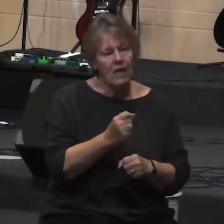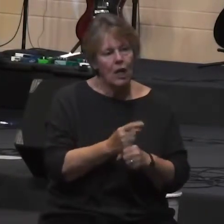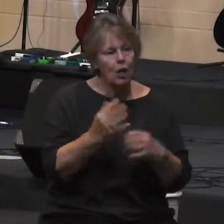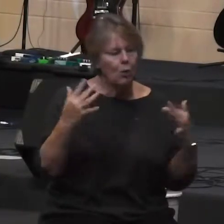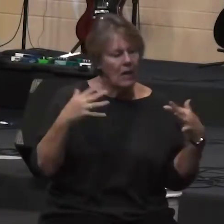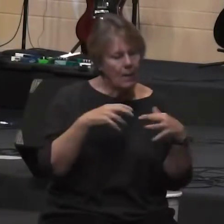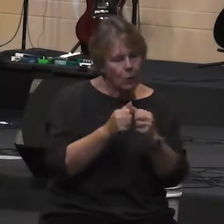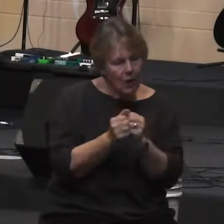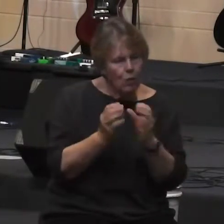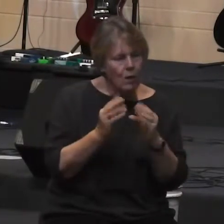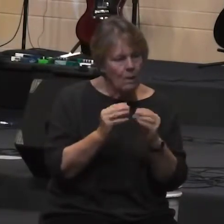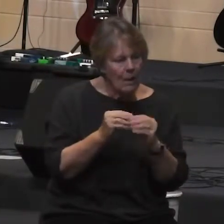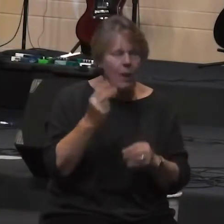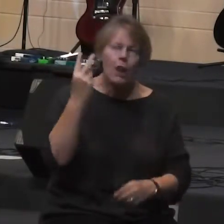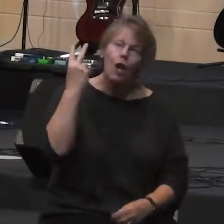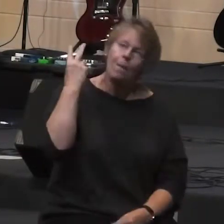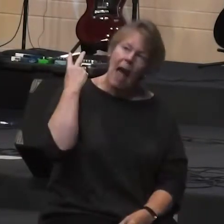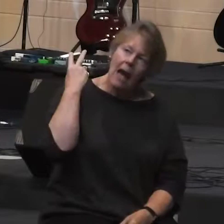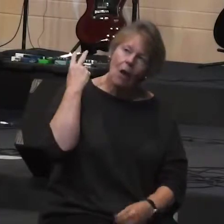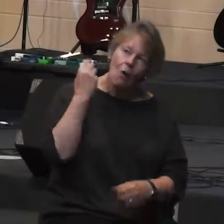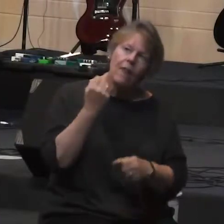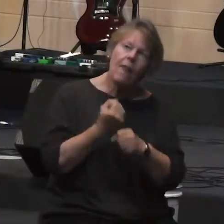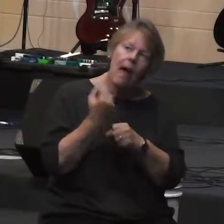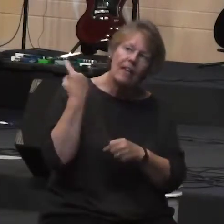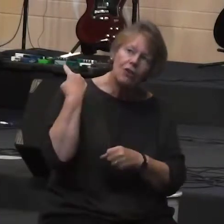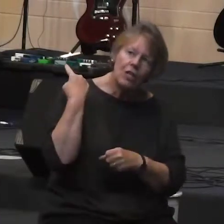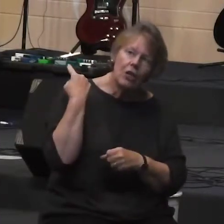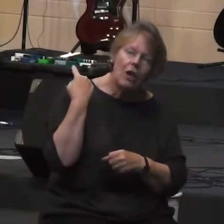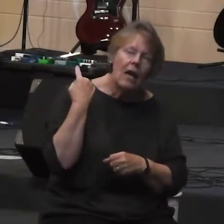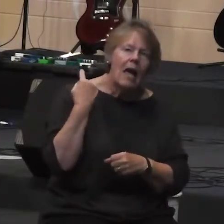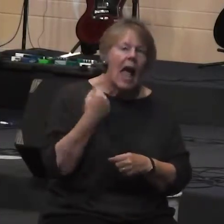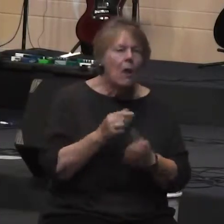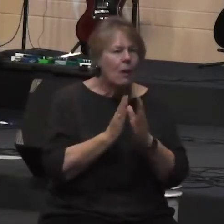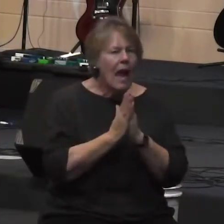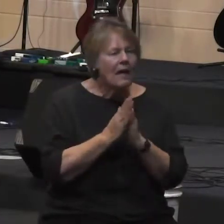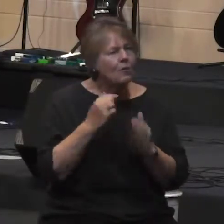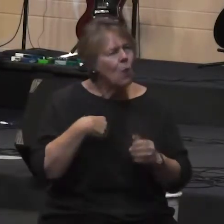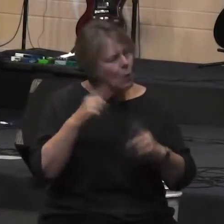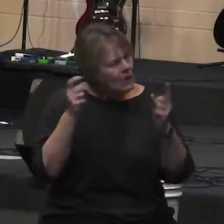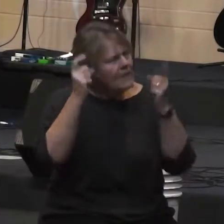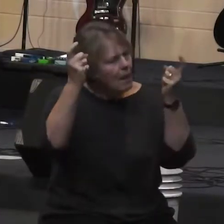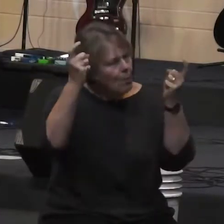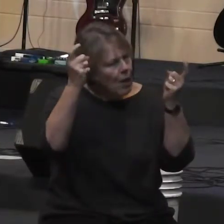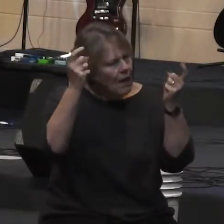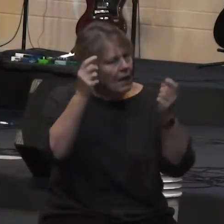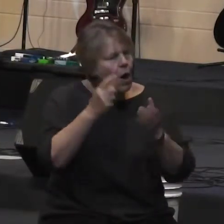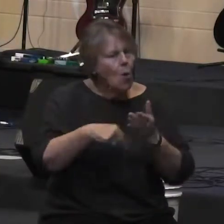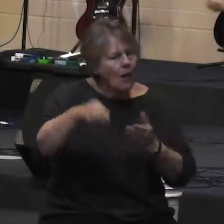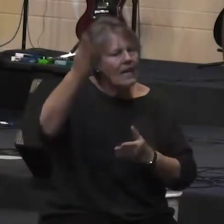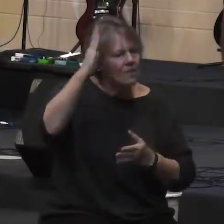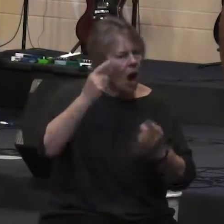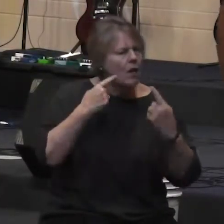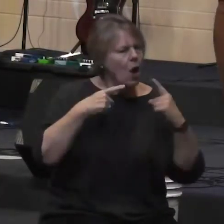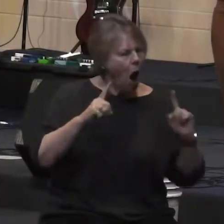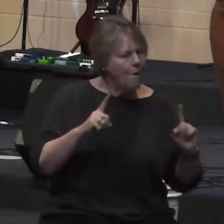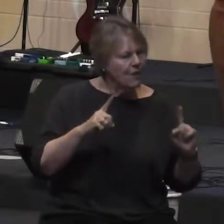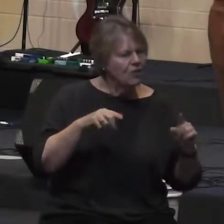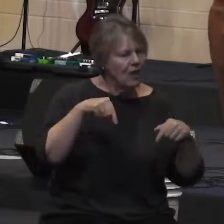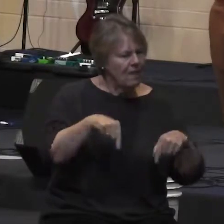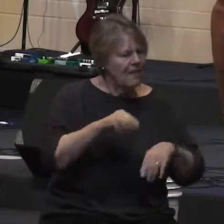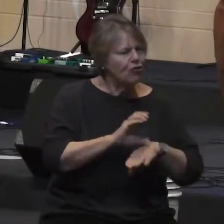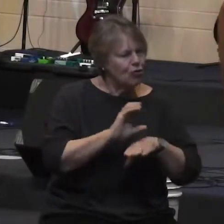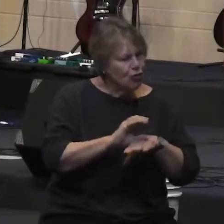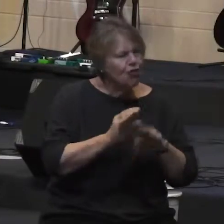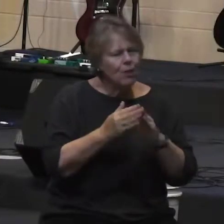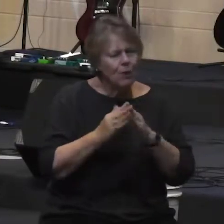past year of ministry and we say man what are we celebrating what's God been doing what do we see happening in the lives of this church community and